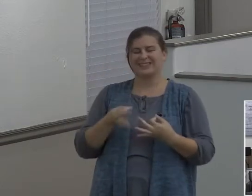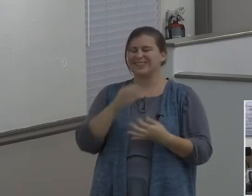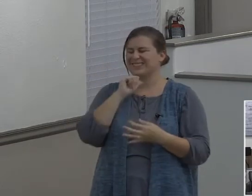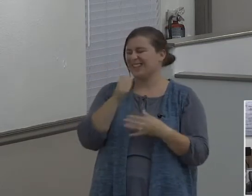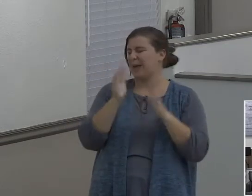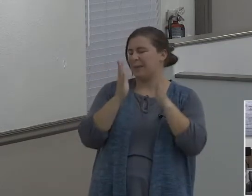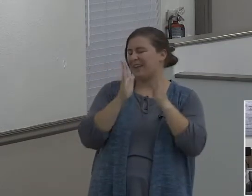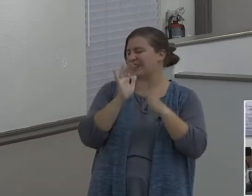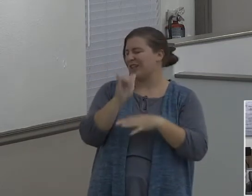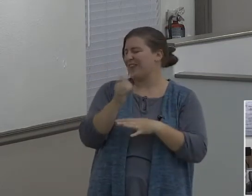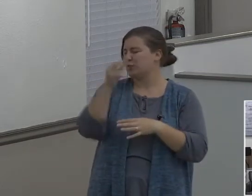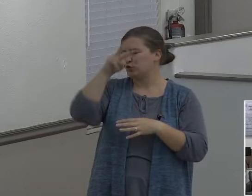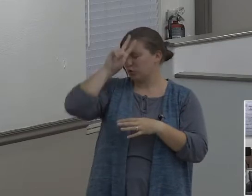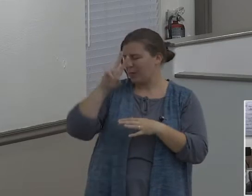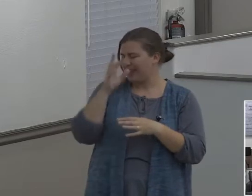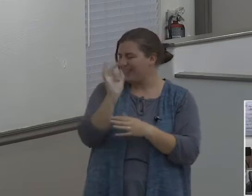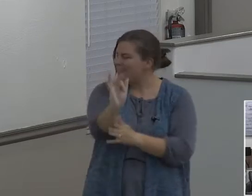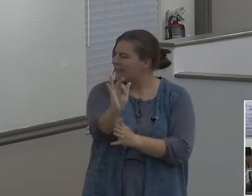yellow light?